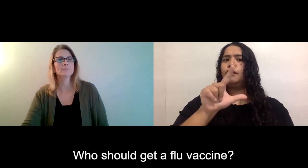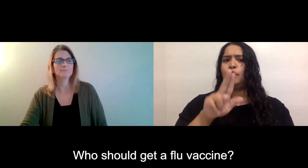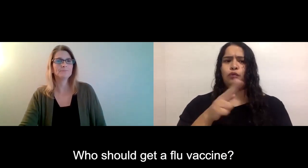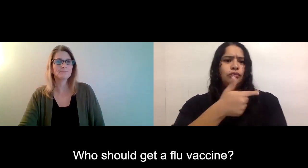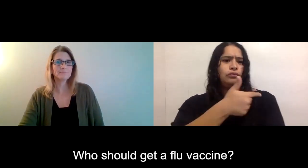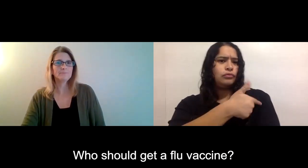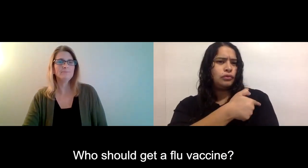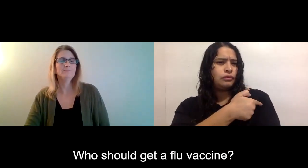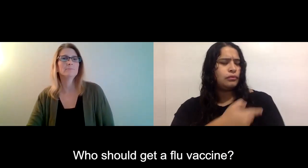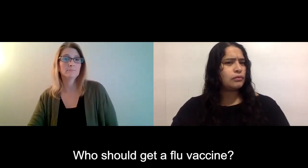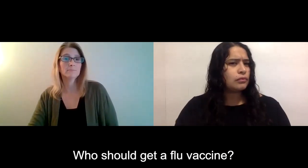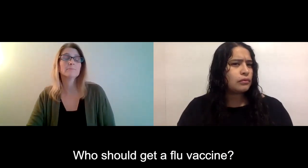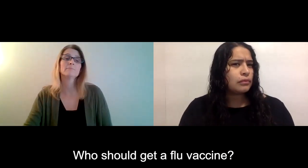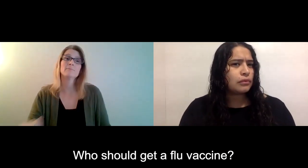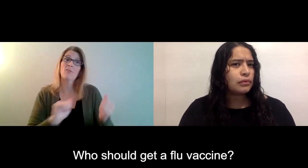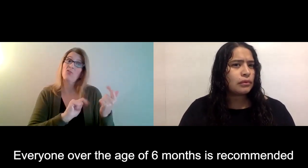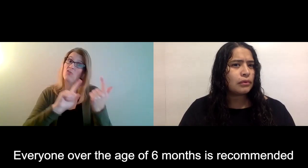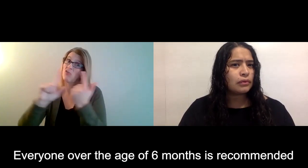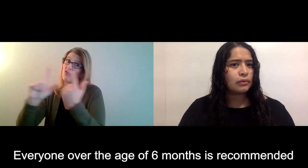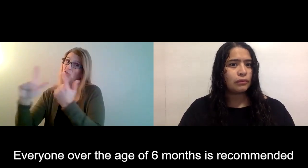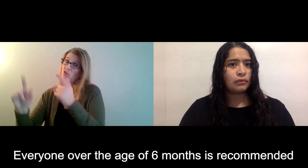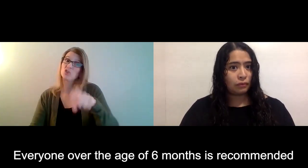Who should get a flu vaccine?